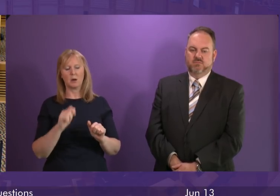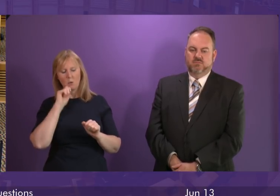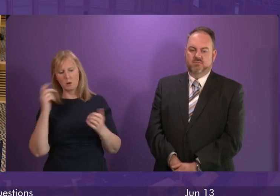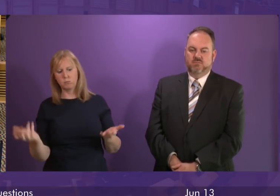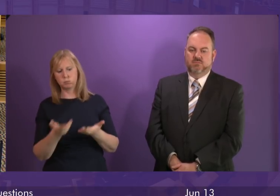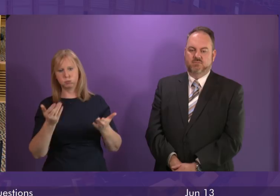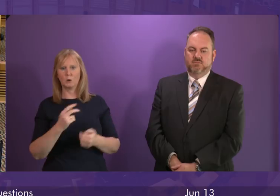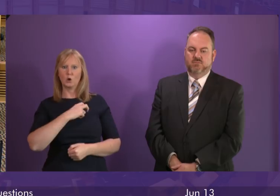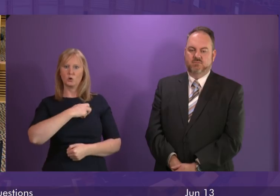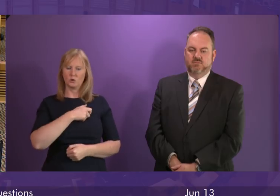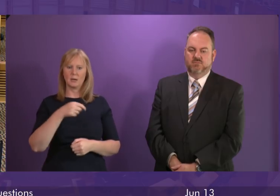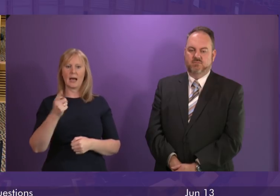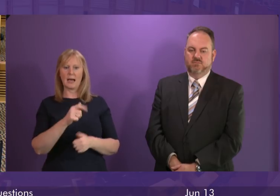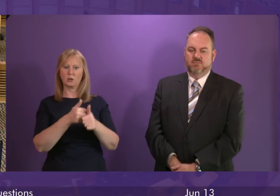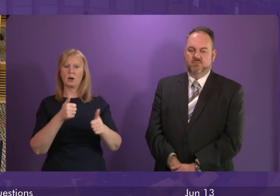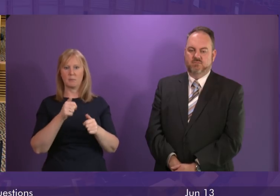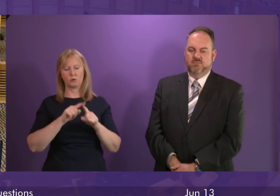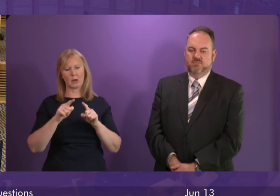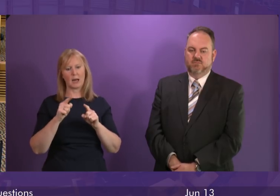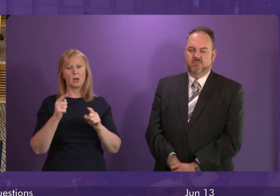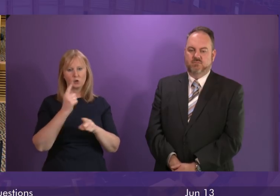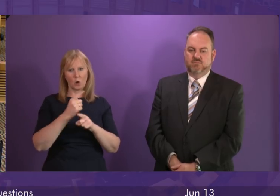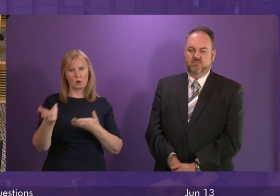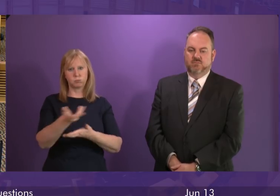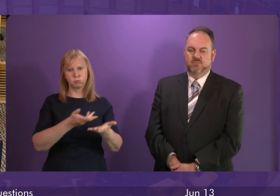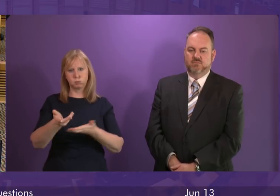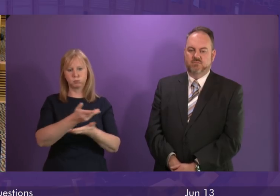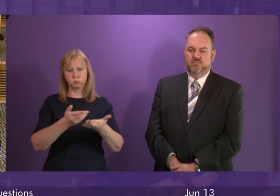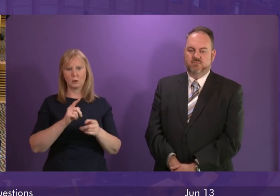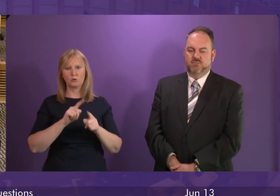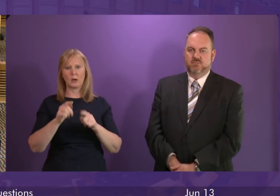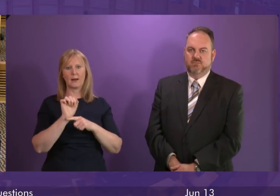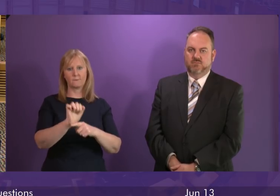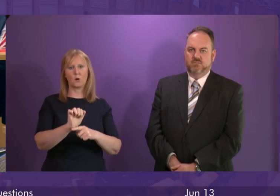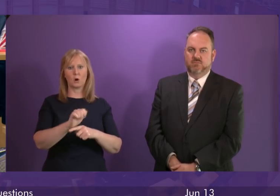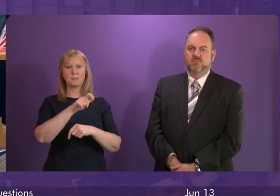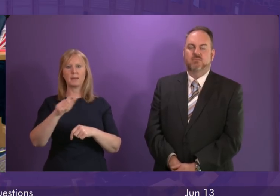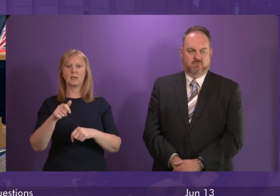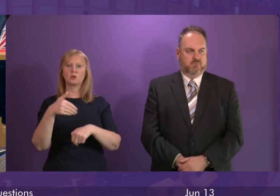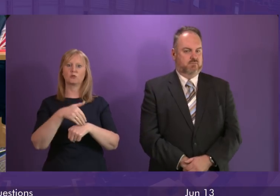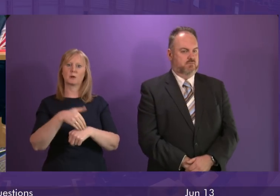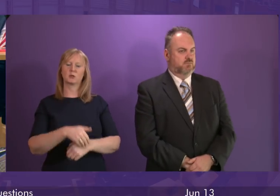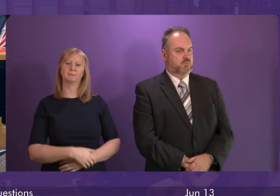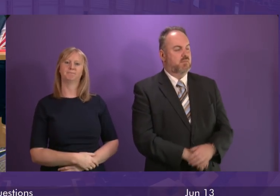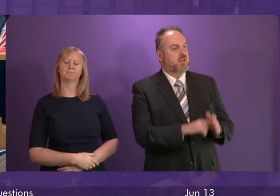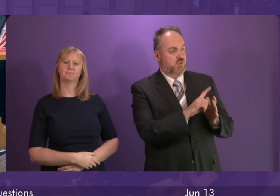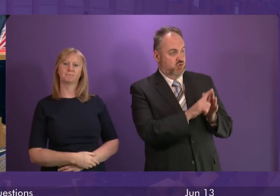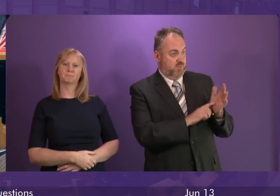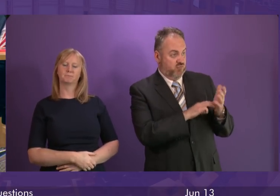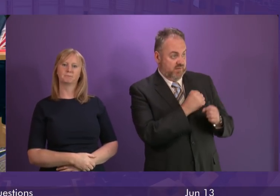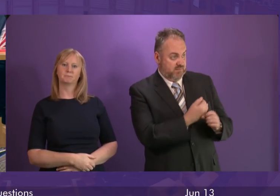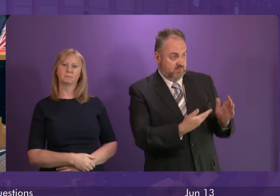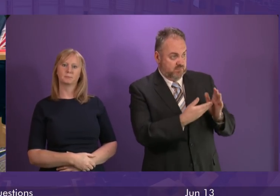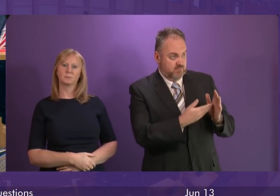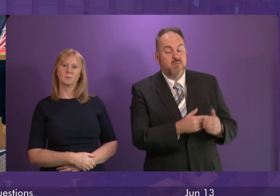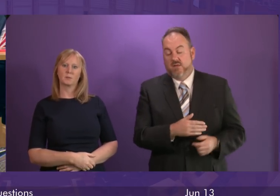airports and Unite to continue talks to resolve this matter and avoid any disruption to passengers. Jamie Green. Can I thank the First Minister for